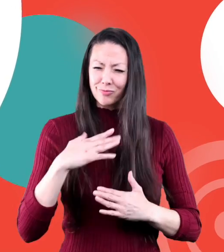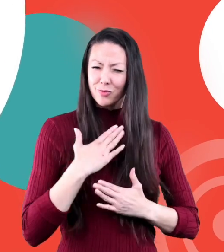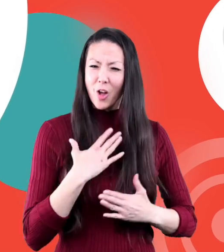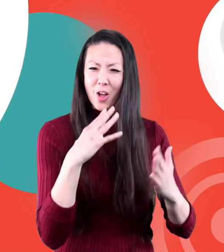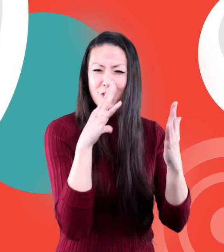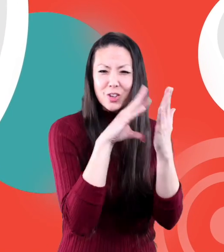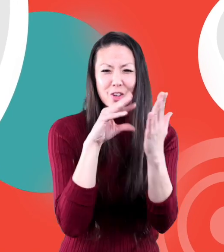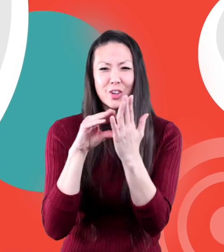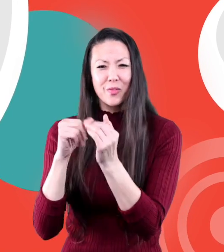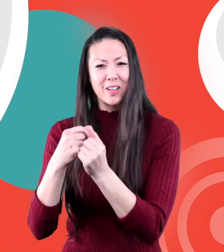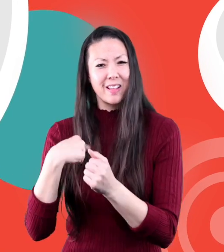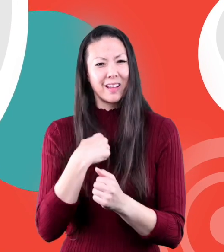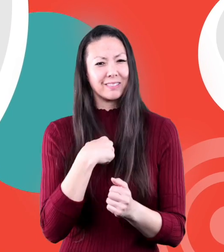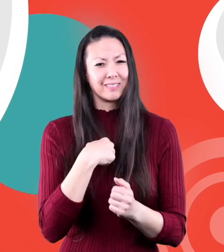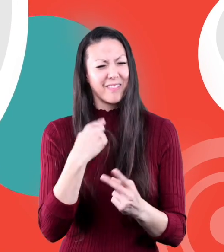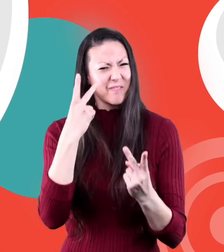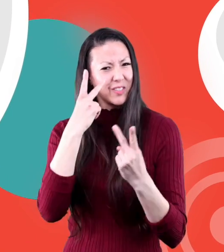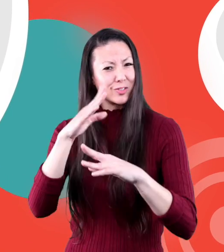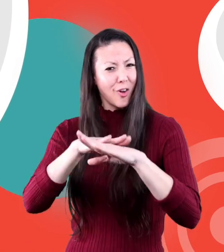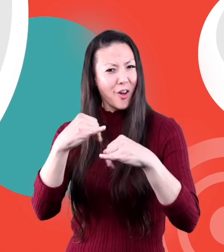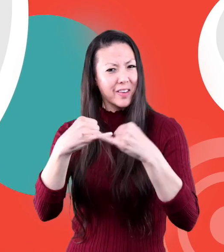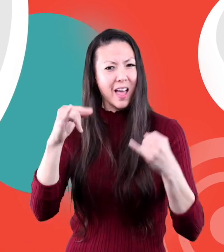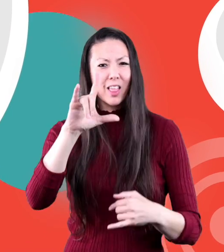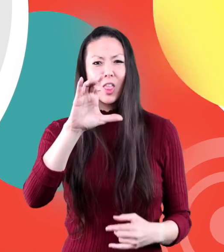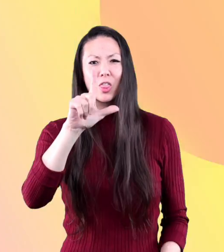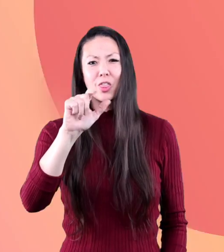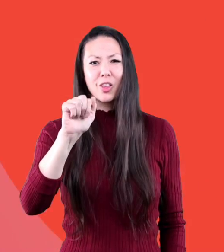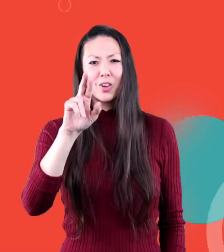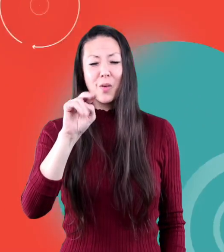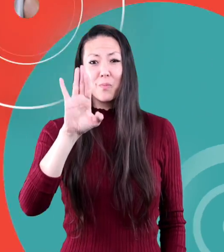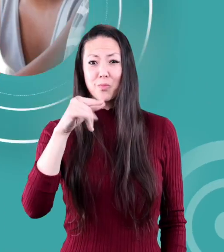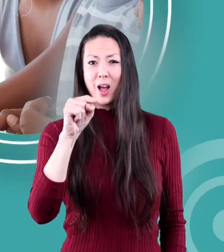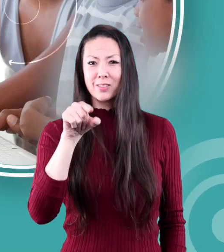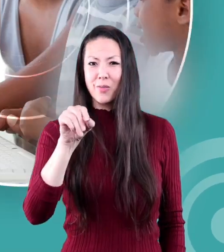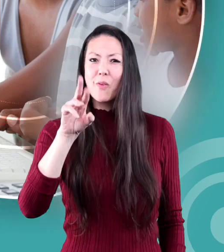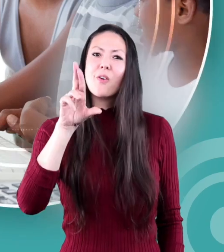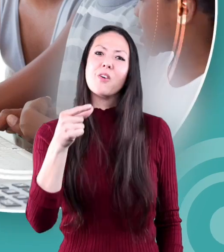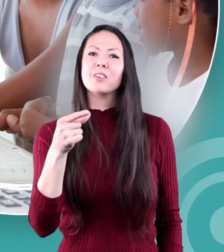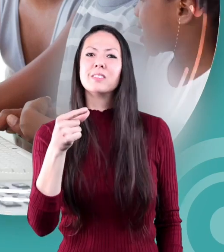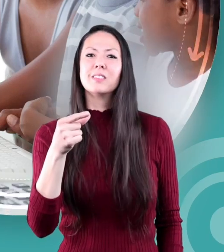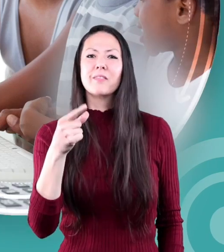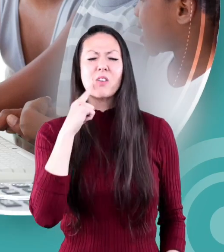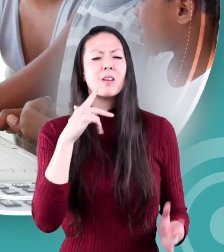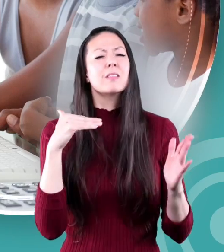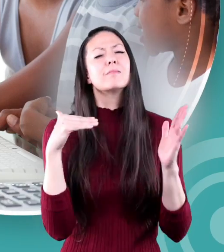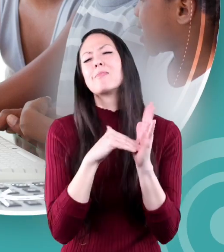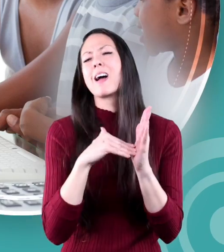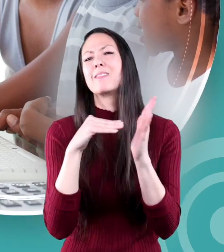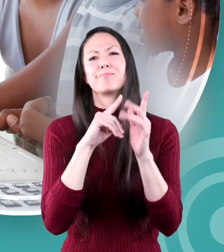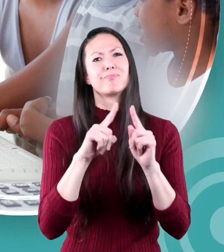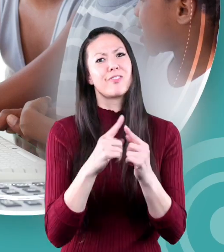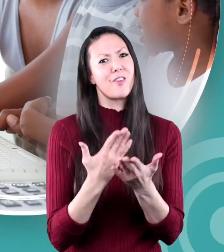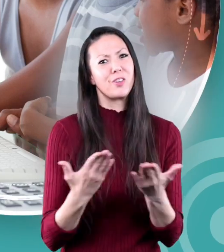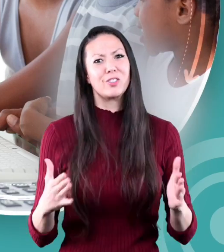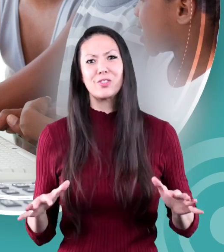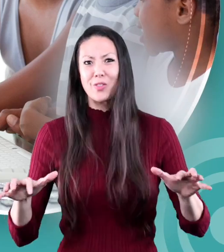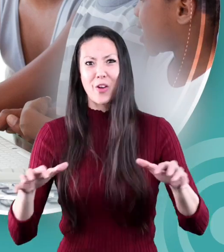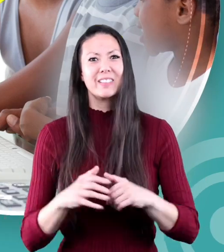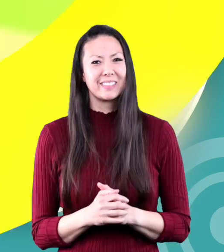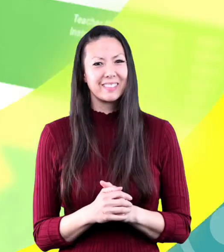hope you had fun learning with us visit us at learnbright.org for thousands of free resources resources